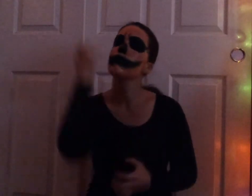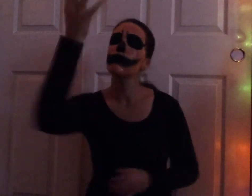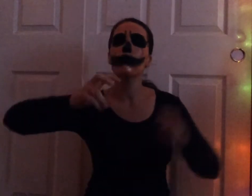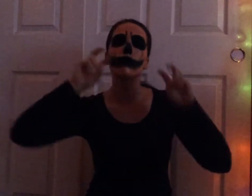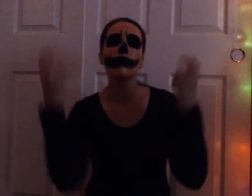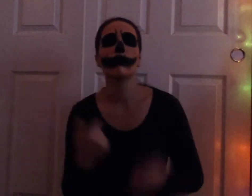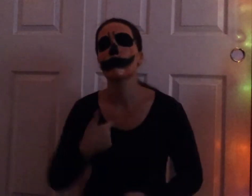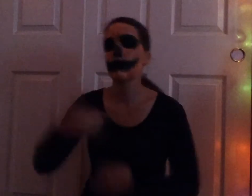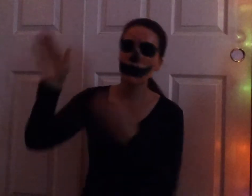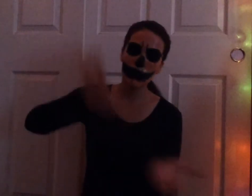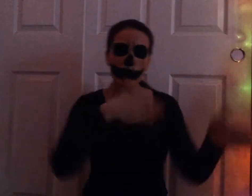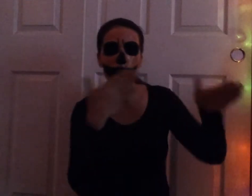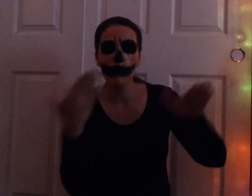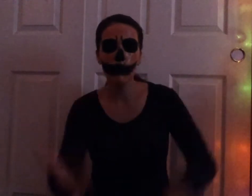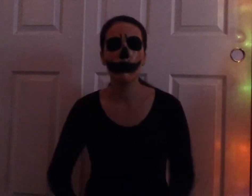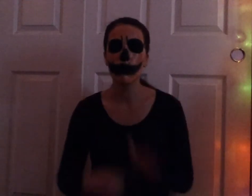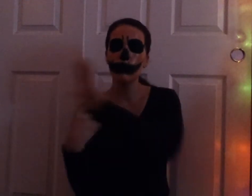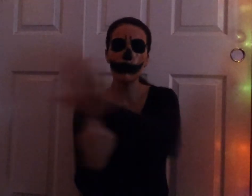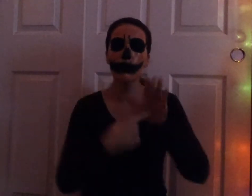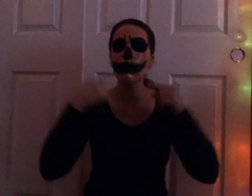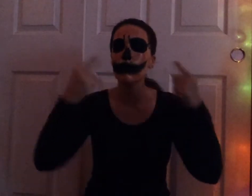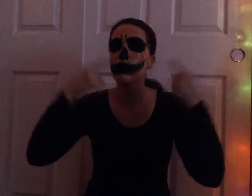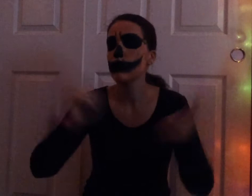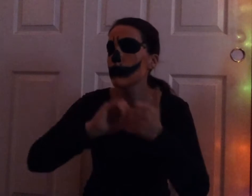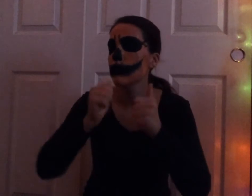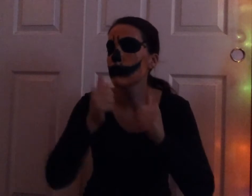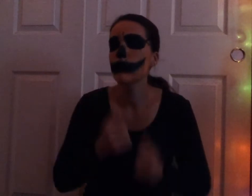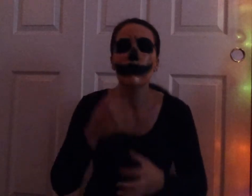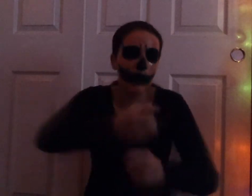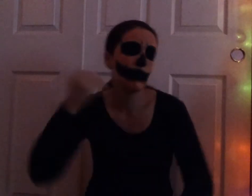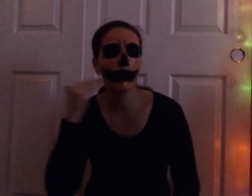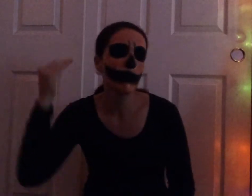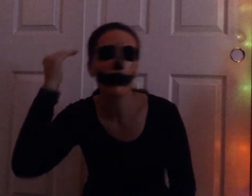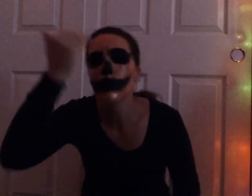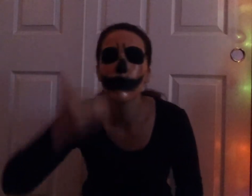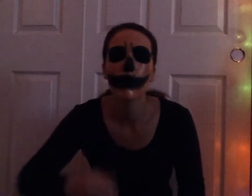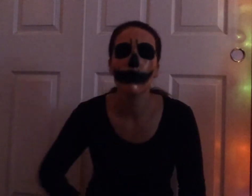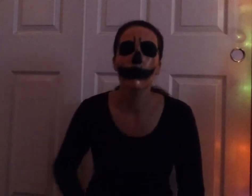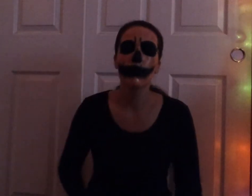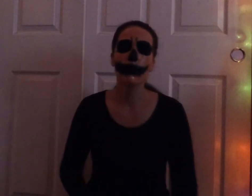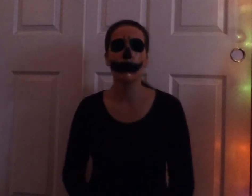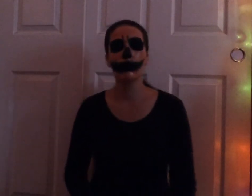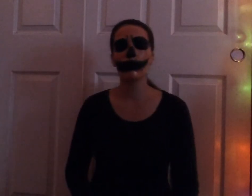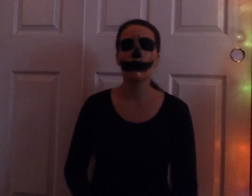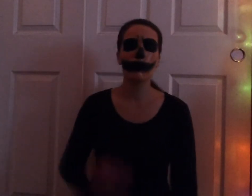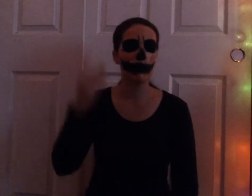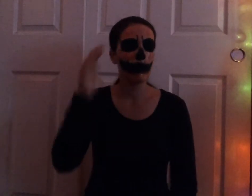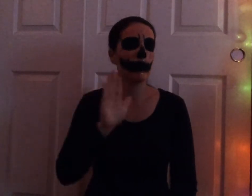swears to the longest day he's dead, it's sure that he can get ahead. They